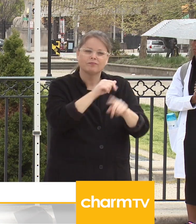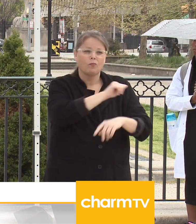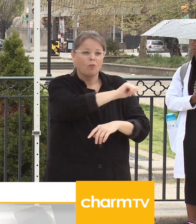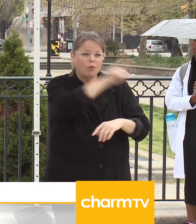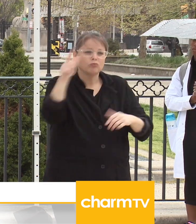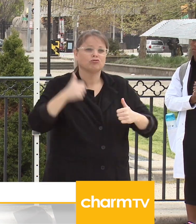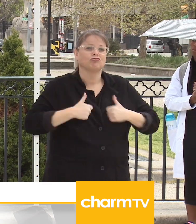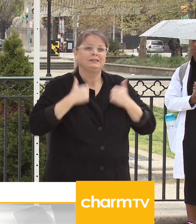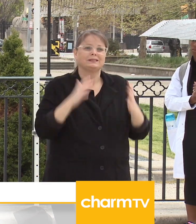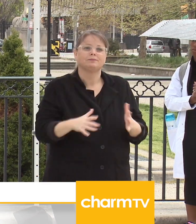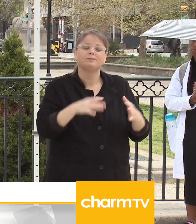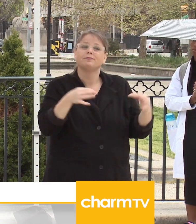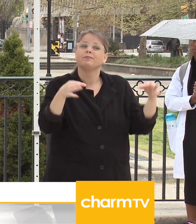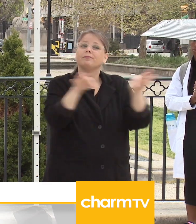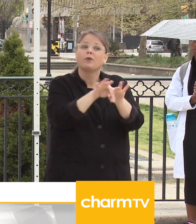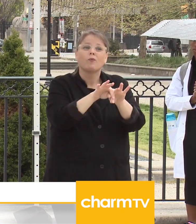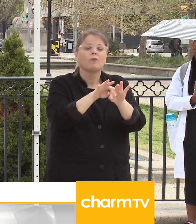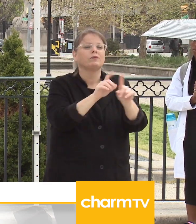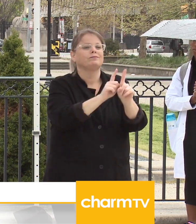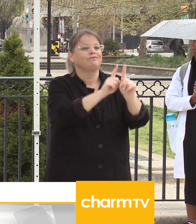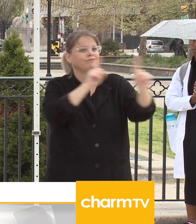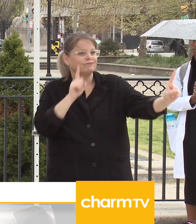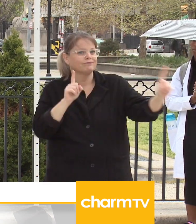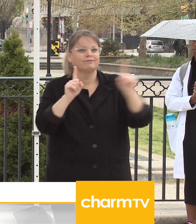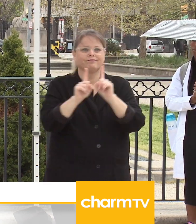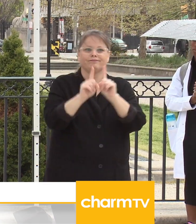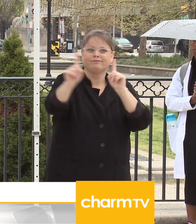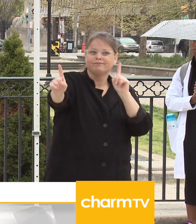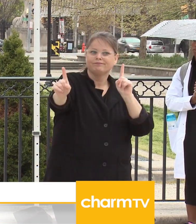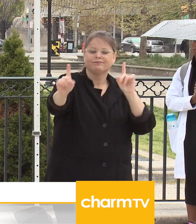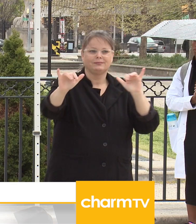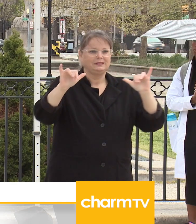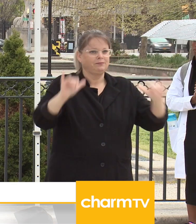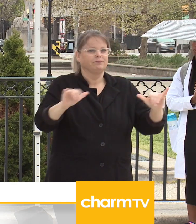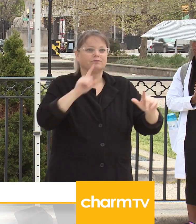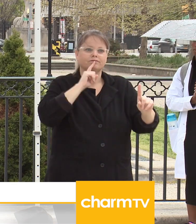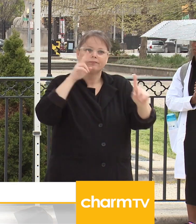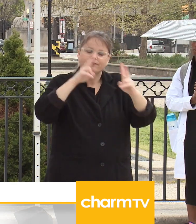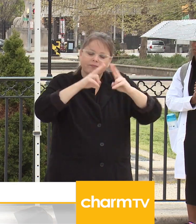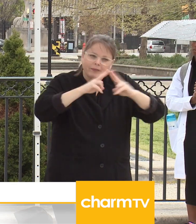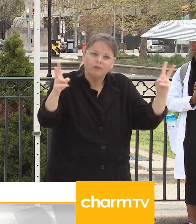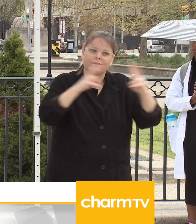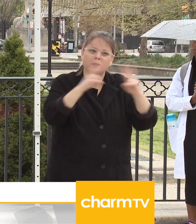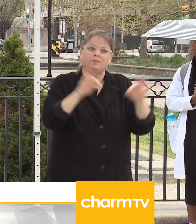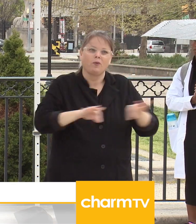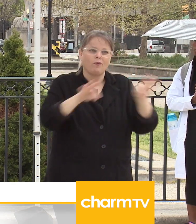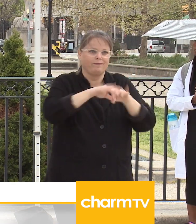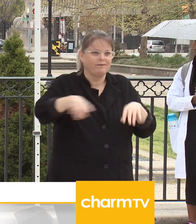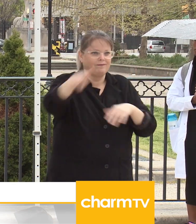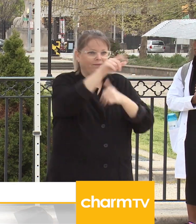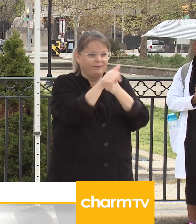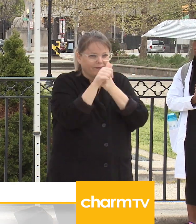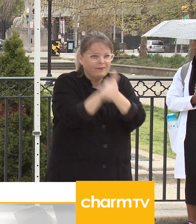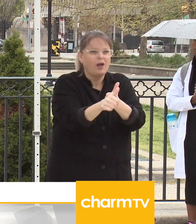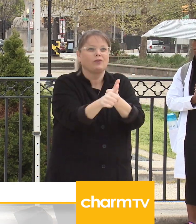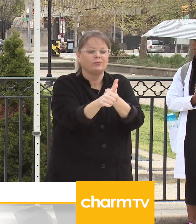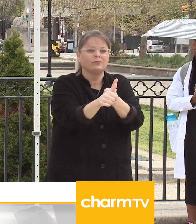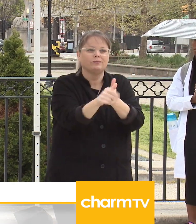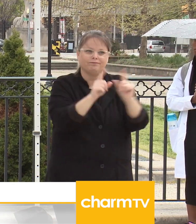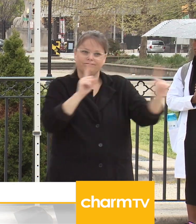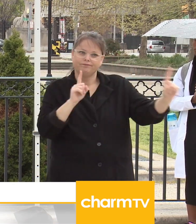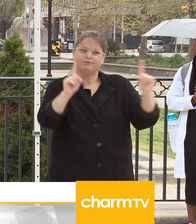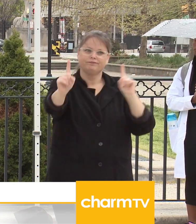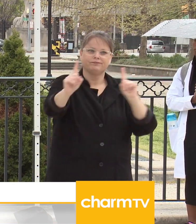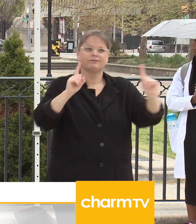distancing is still something that we require and we ask you to follow that order like your life